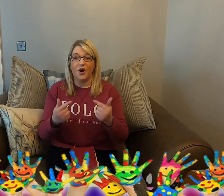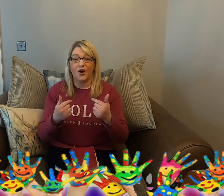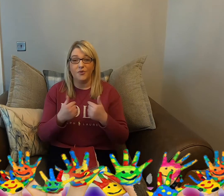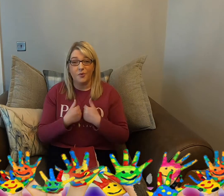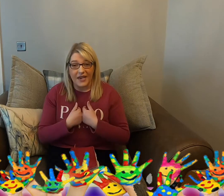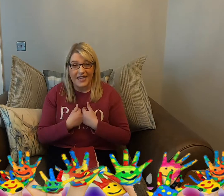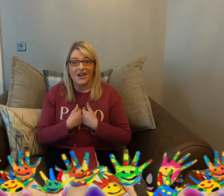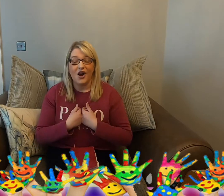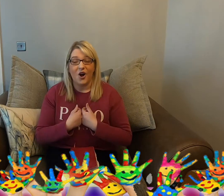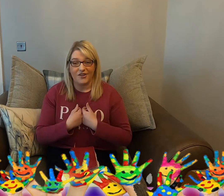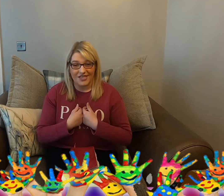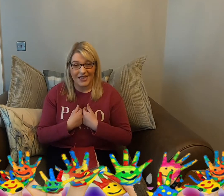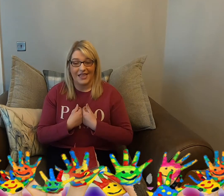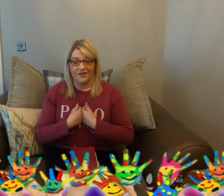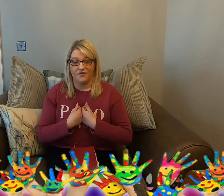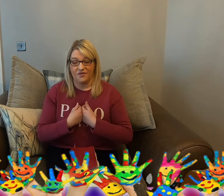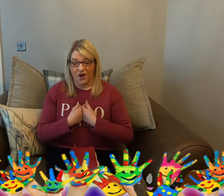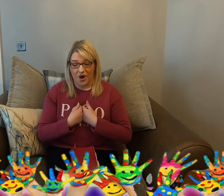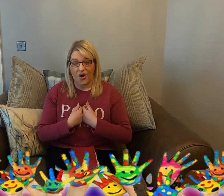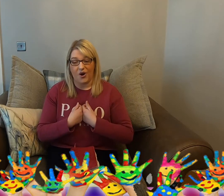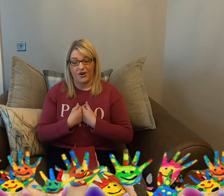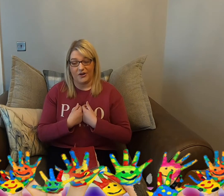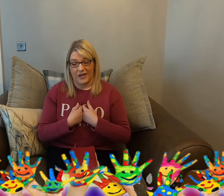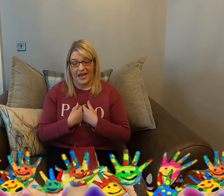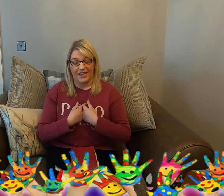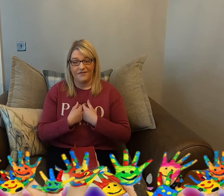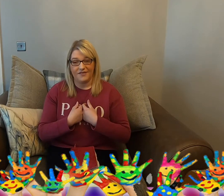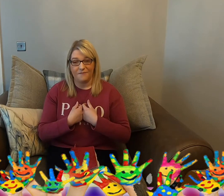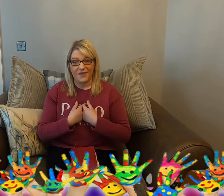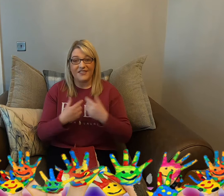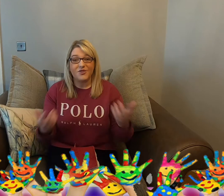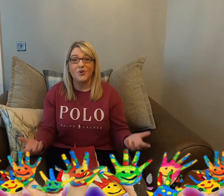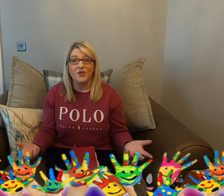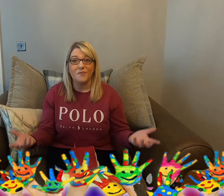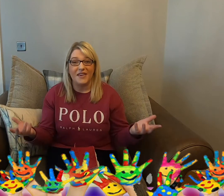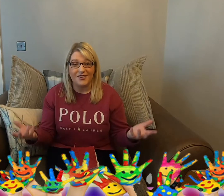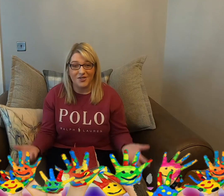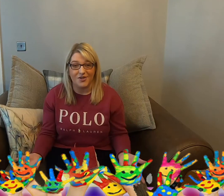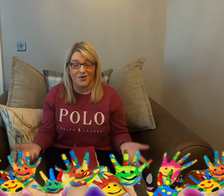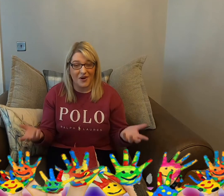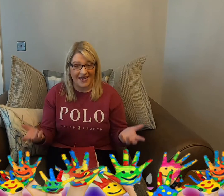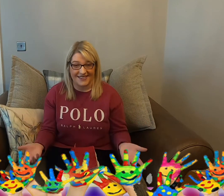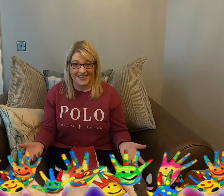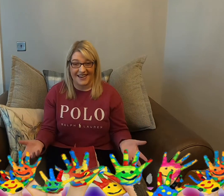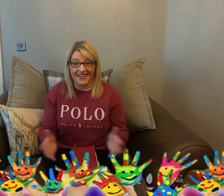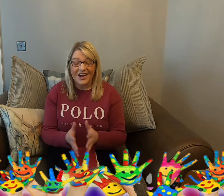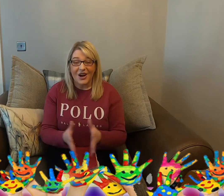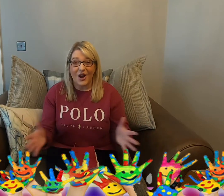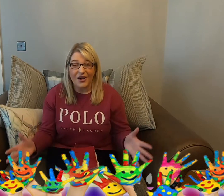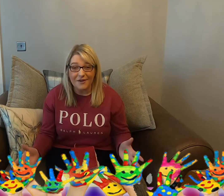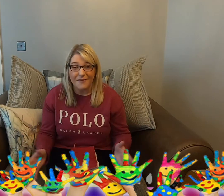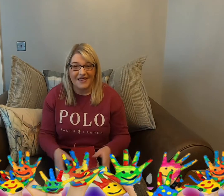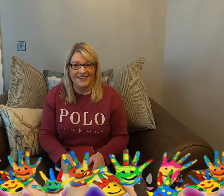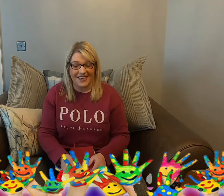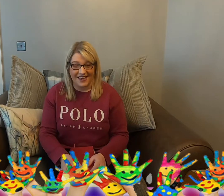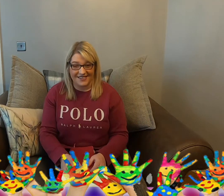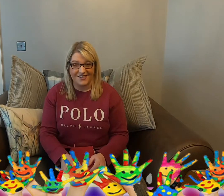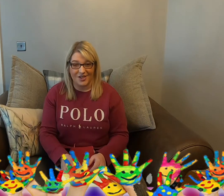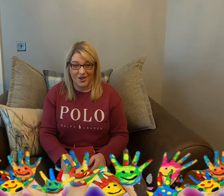how we are to live our lives. It's going to be so exciting. How amazing is it to